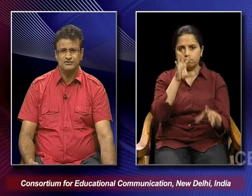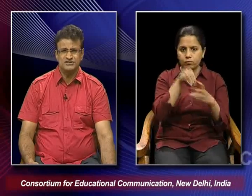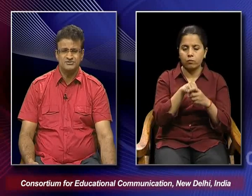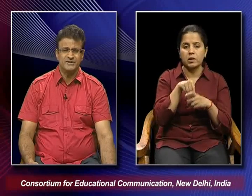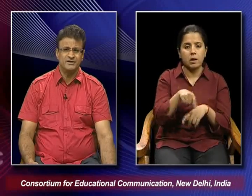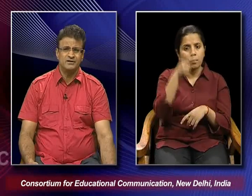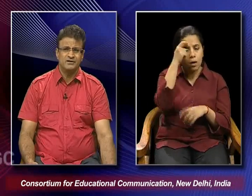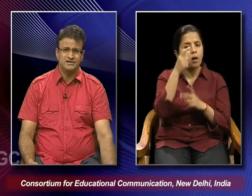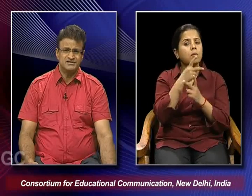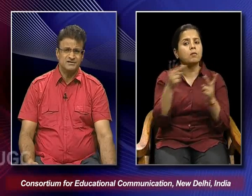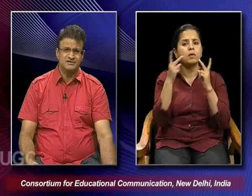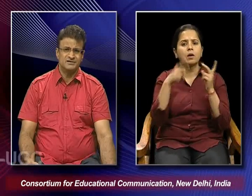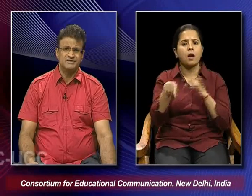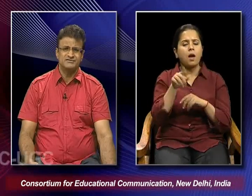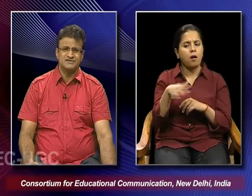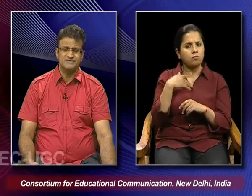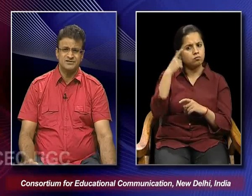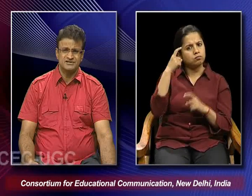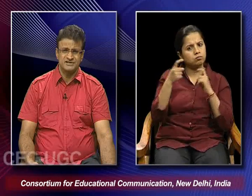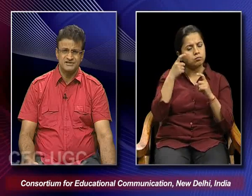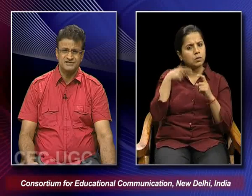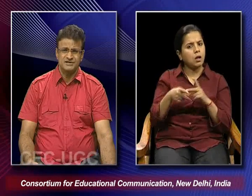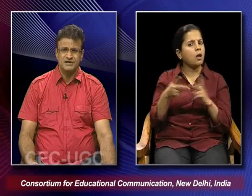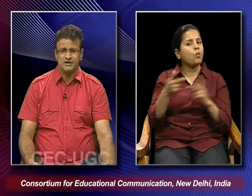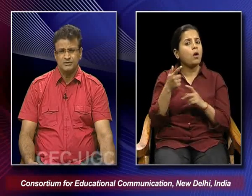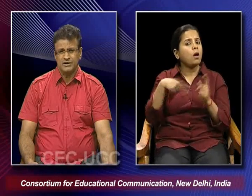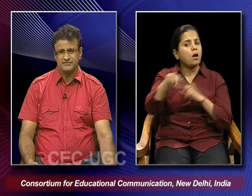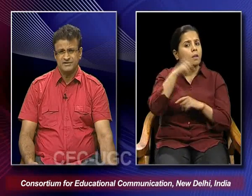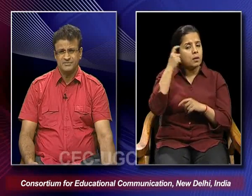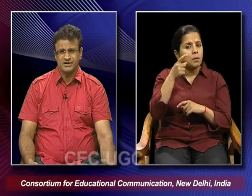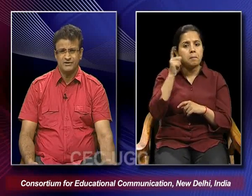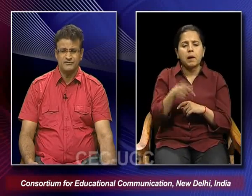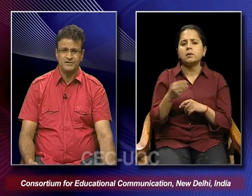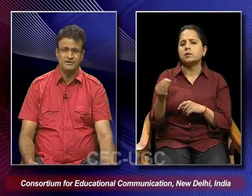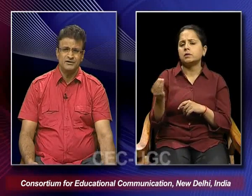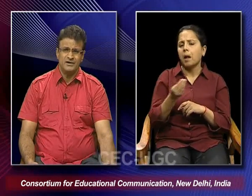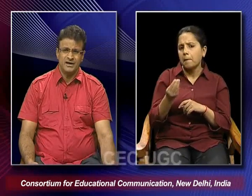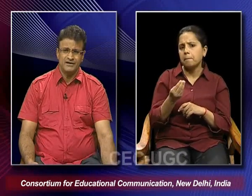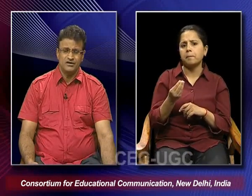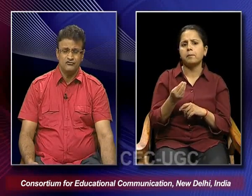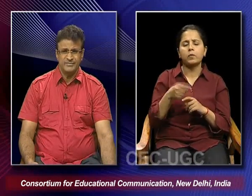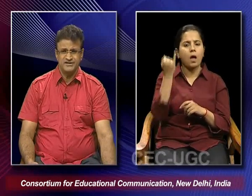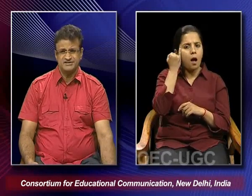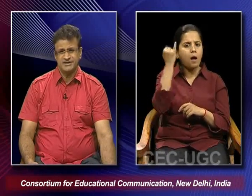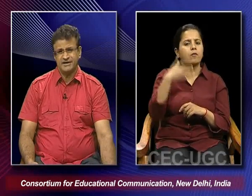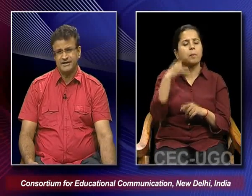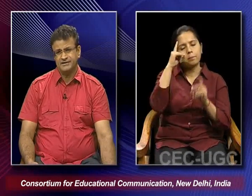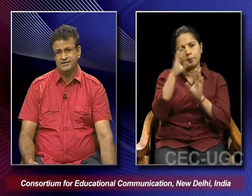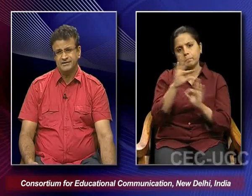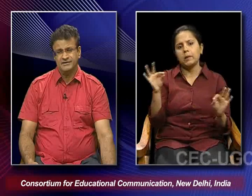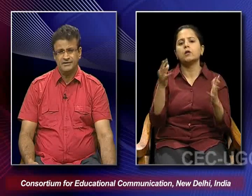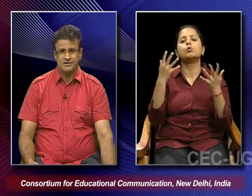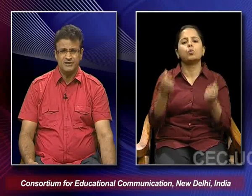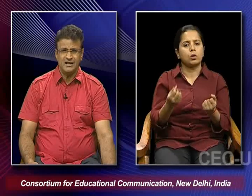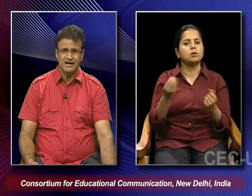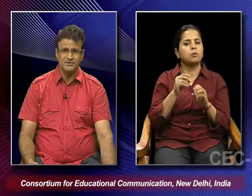issue which is being concerned in these festivals is to have some kind of idea of peace and